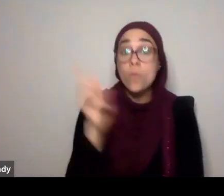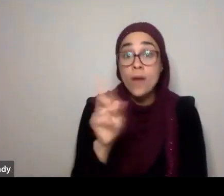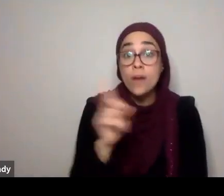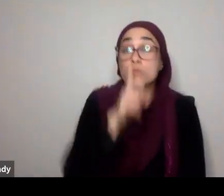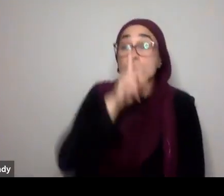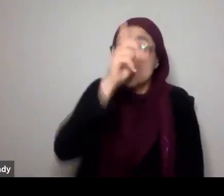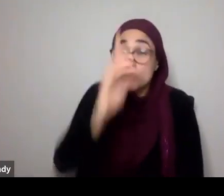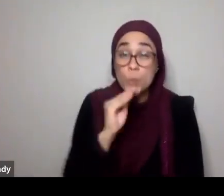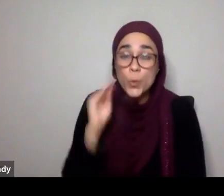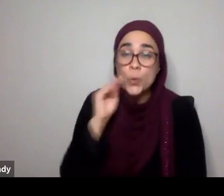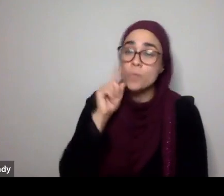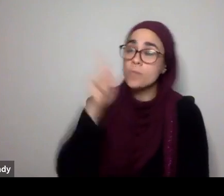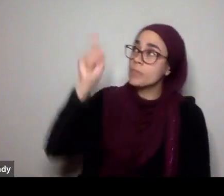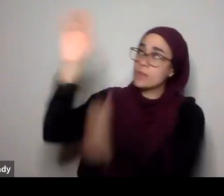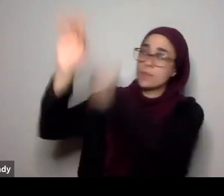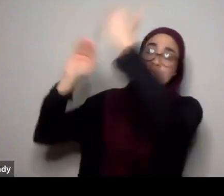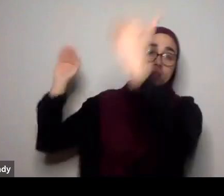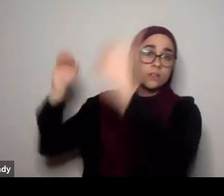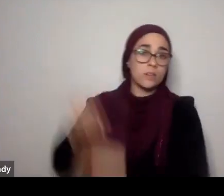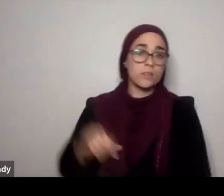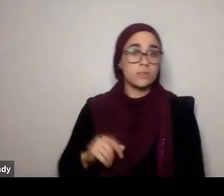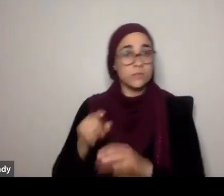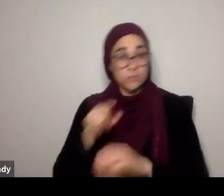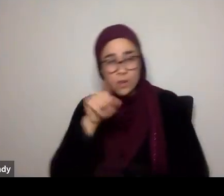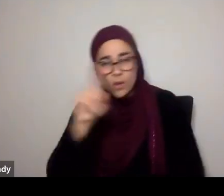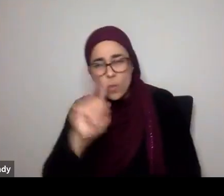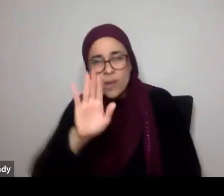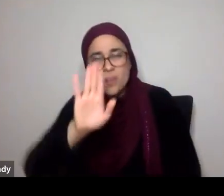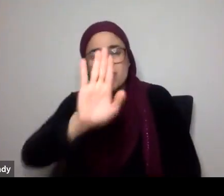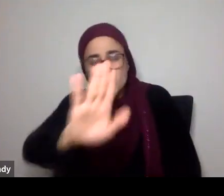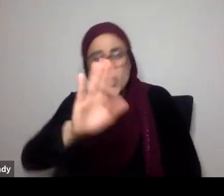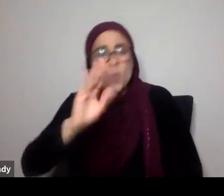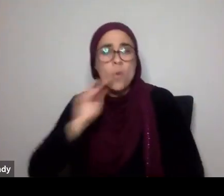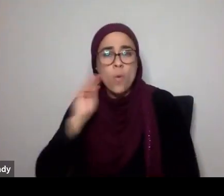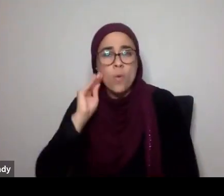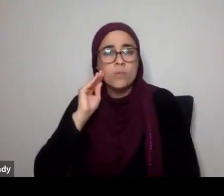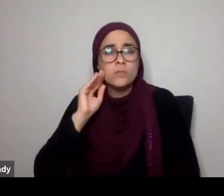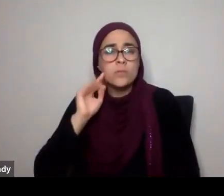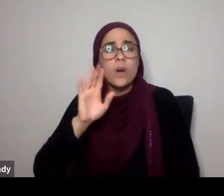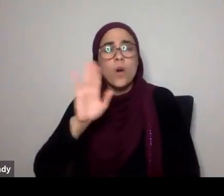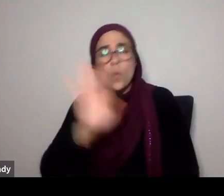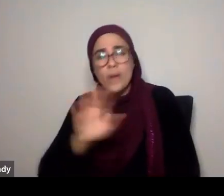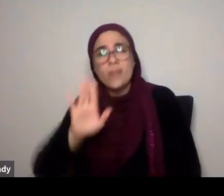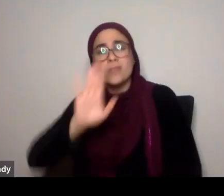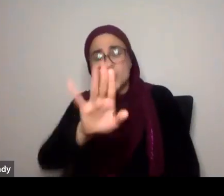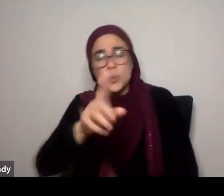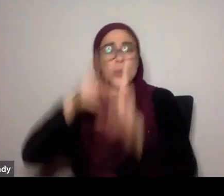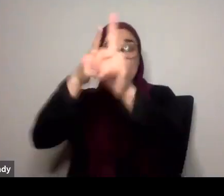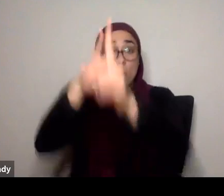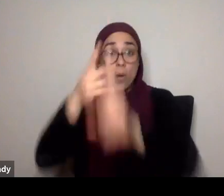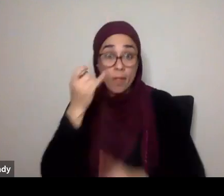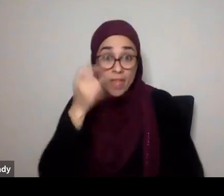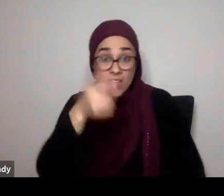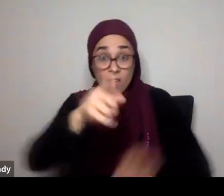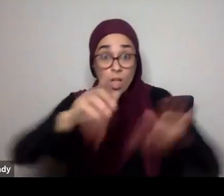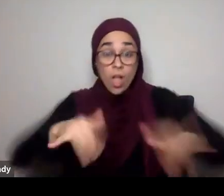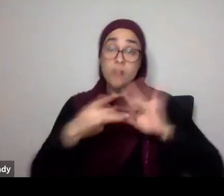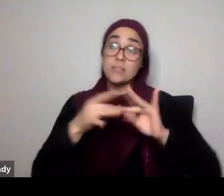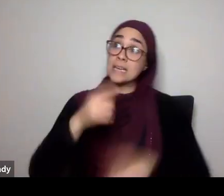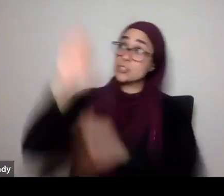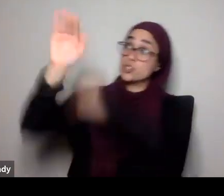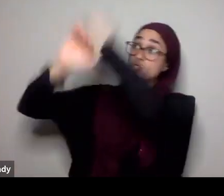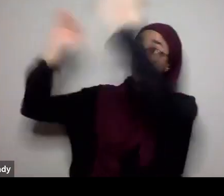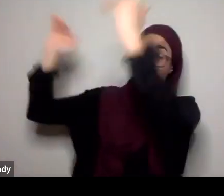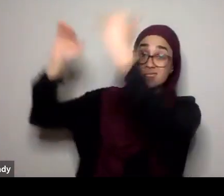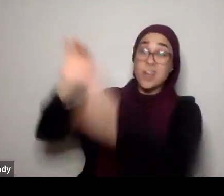going? Ultimately, if you don't say Jannah is my home, I'm going back to Allah, then the aqeedah